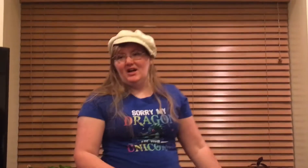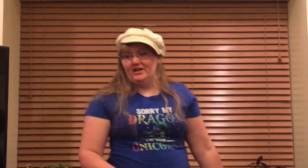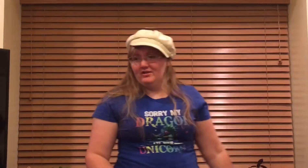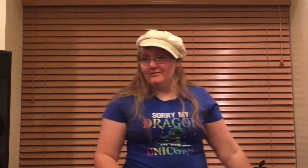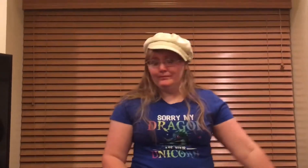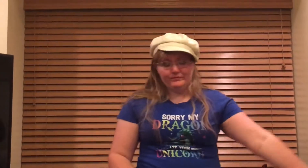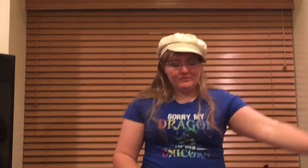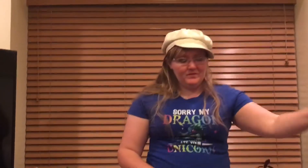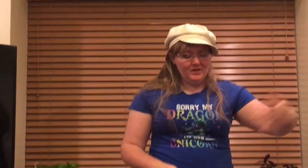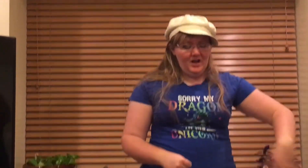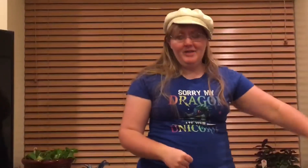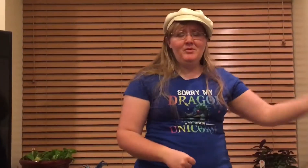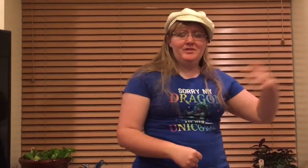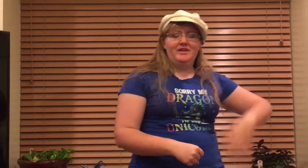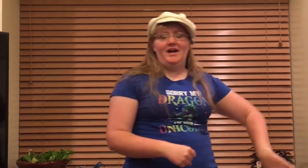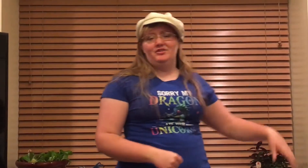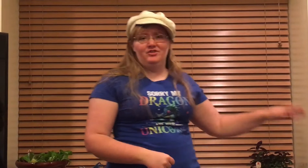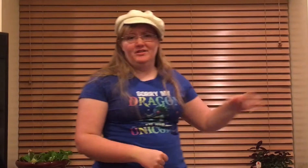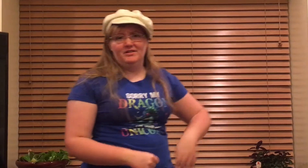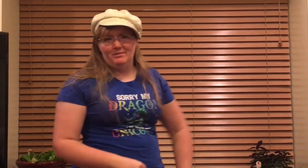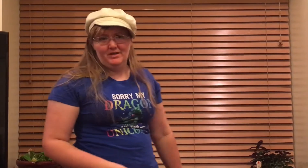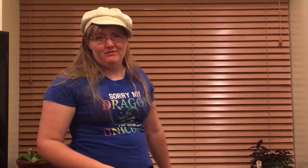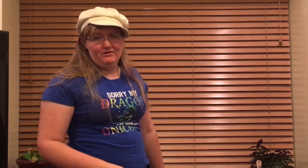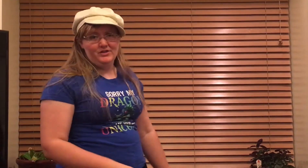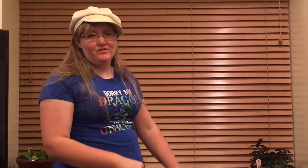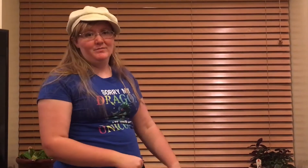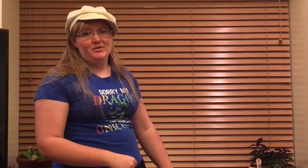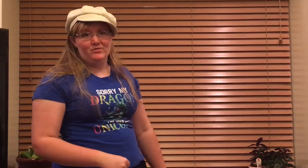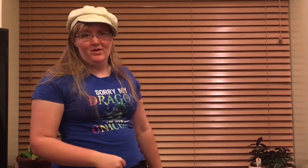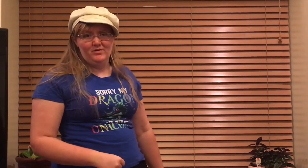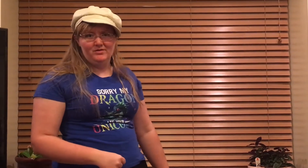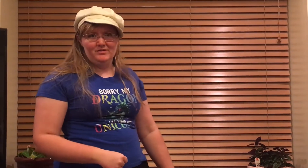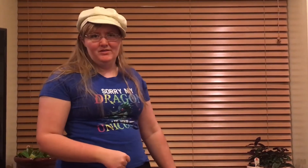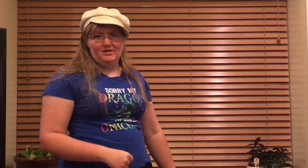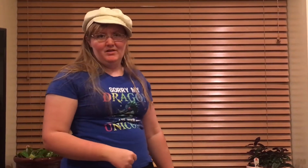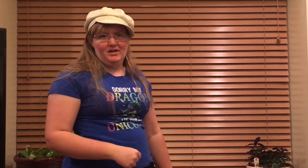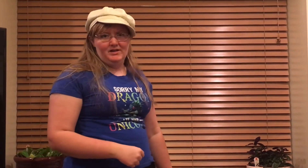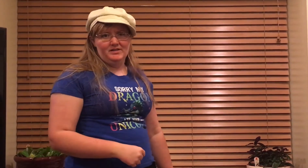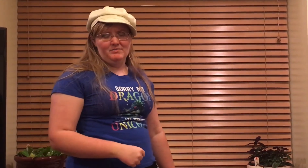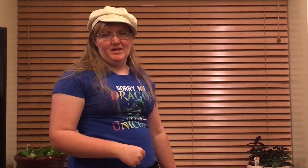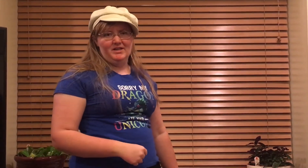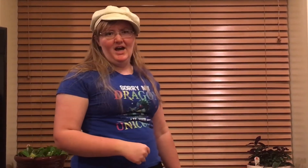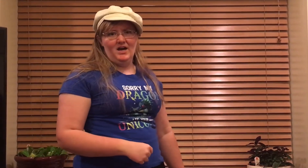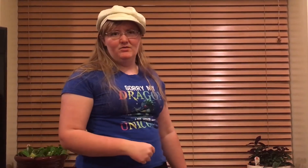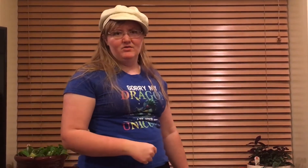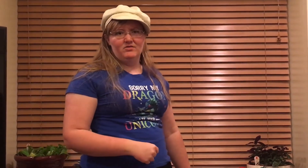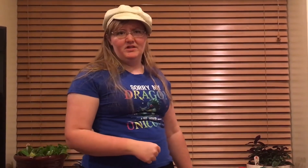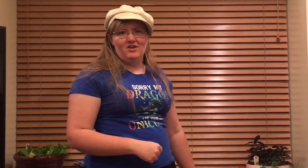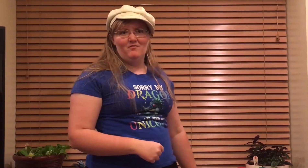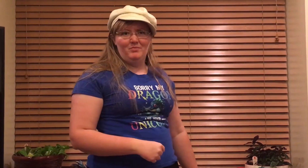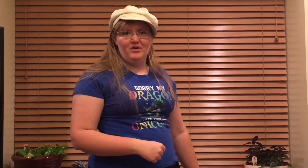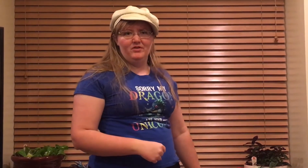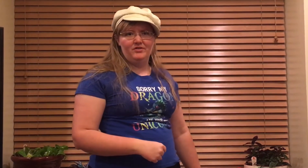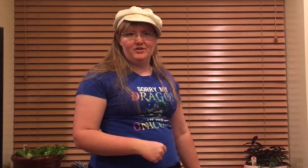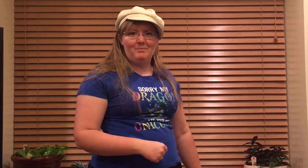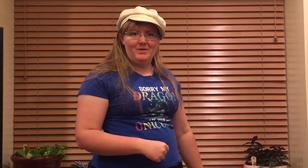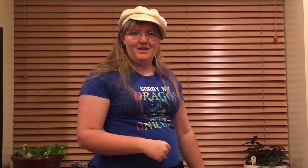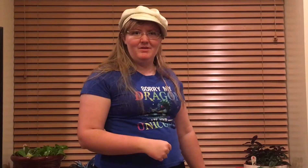sire. I'm going to catch just as many fish from this road as as many cows are going to give birth to baby